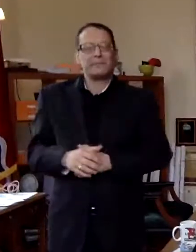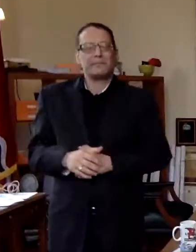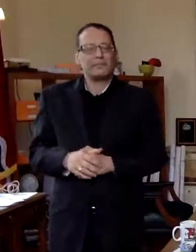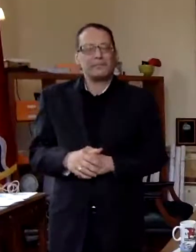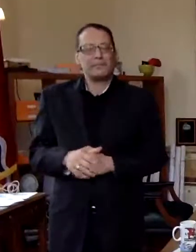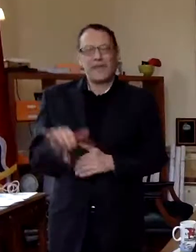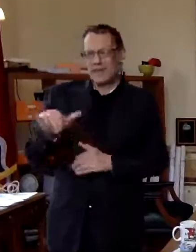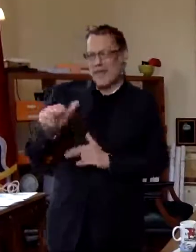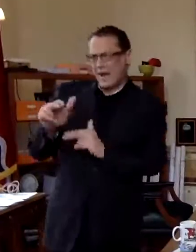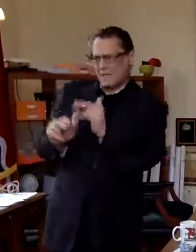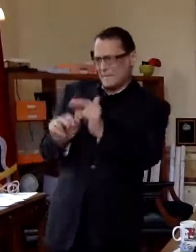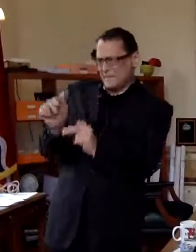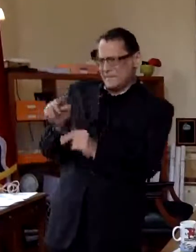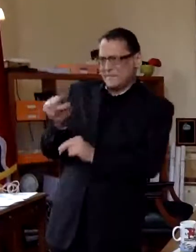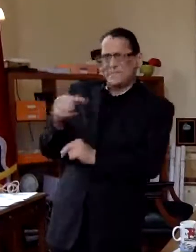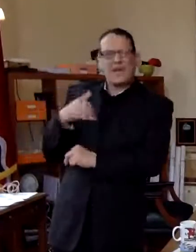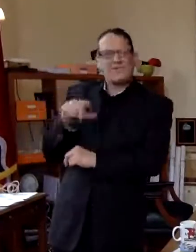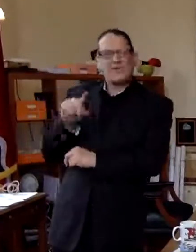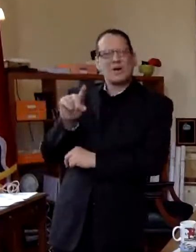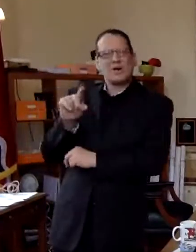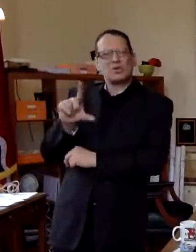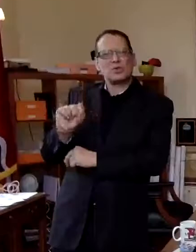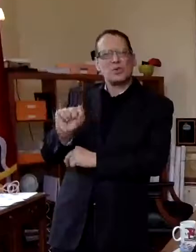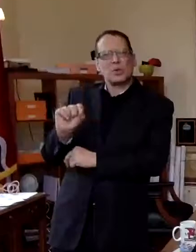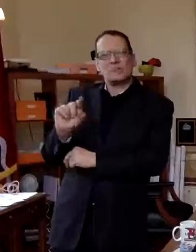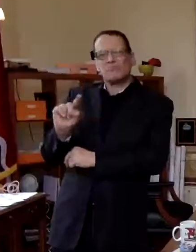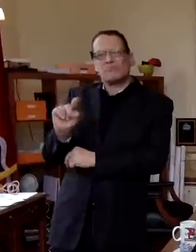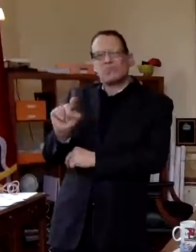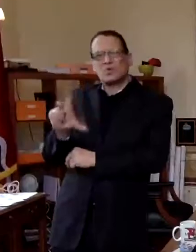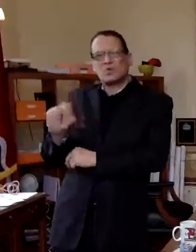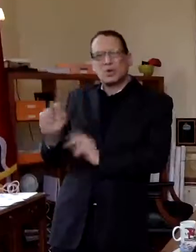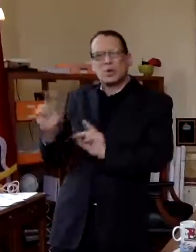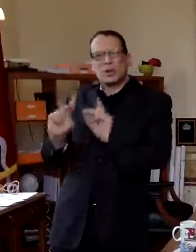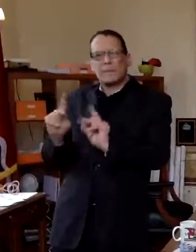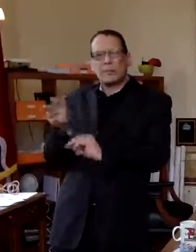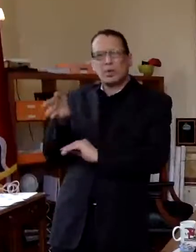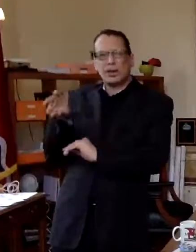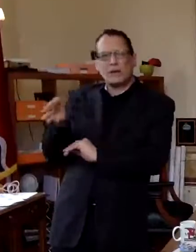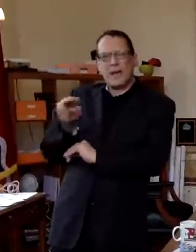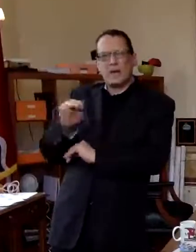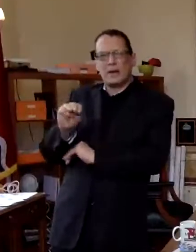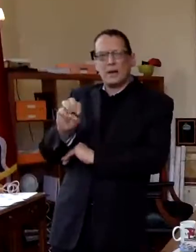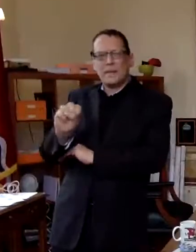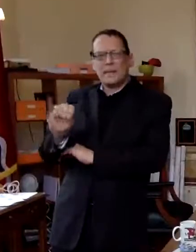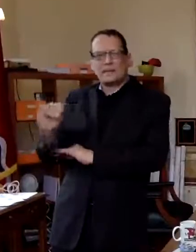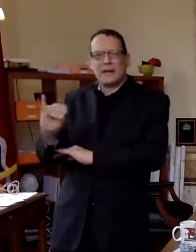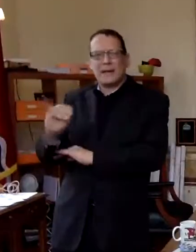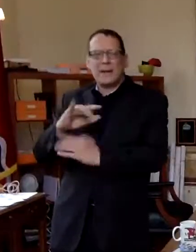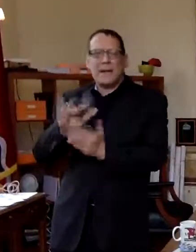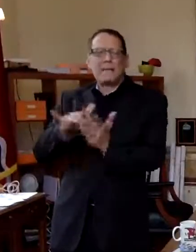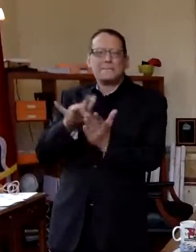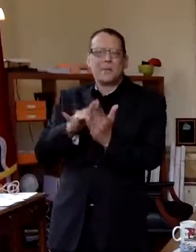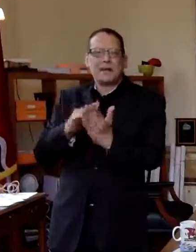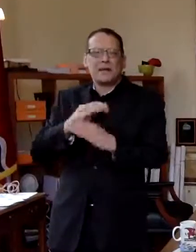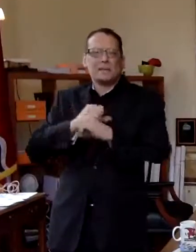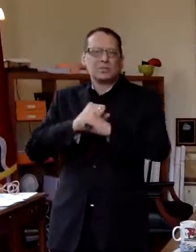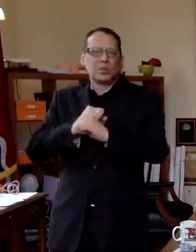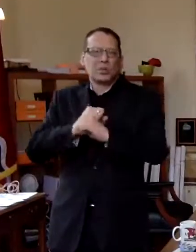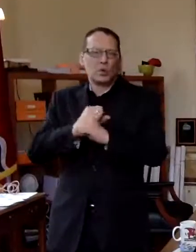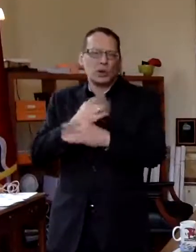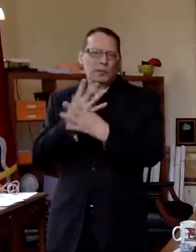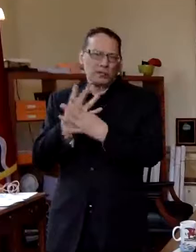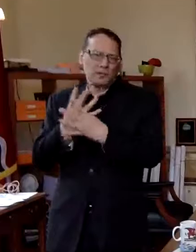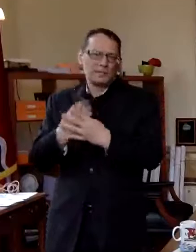um 120 or 30 people at msi uh right now uh it's got a capacity of uh